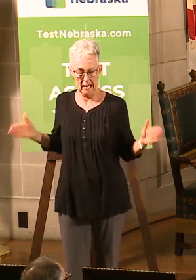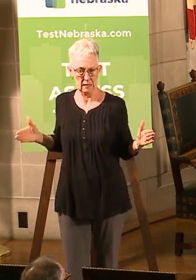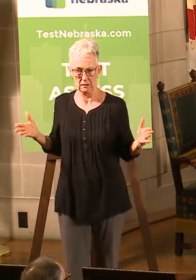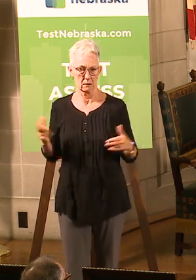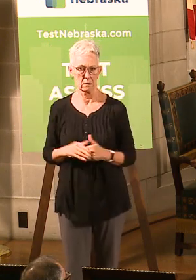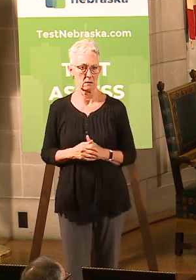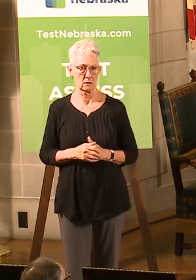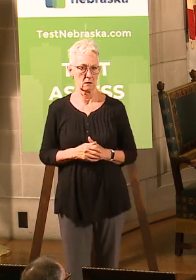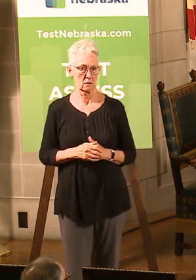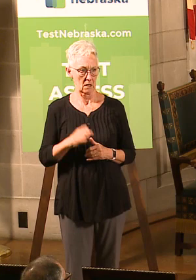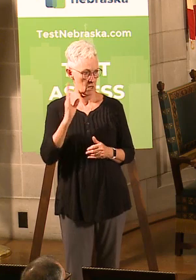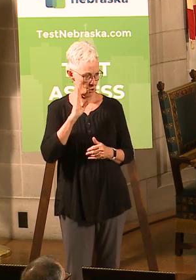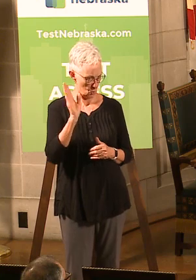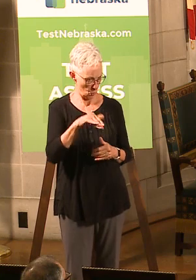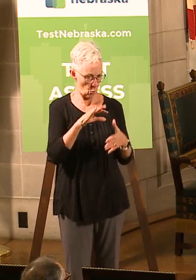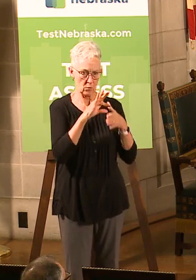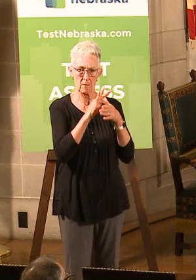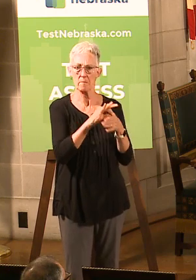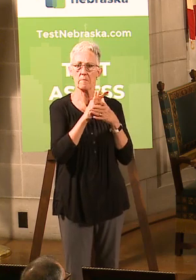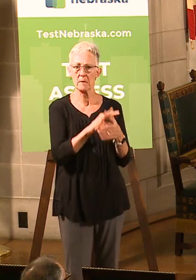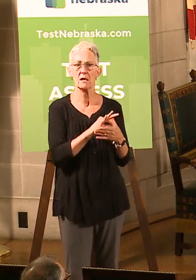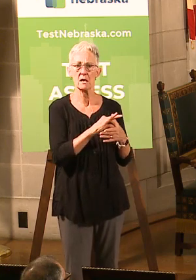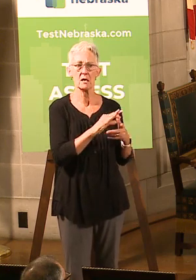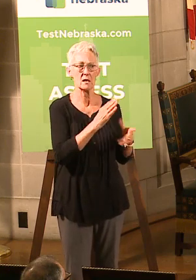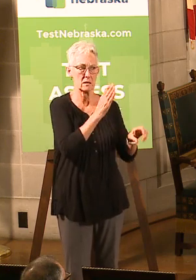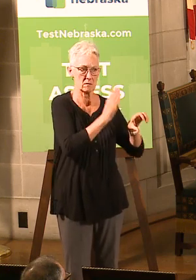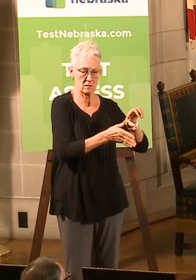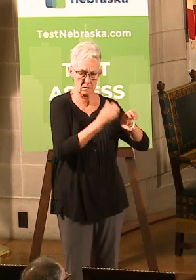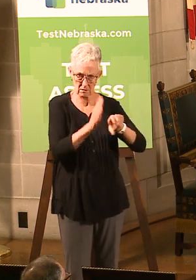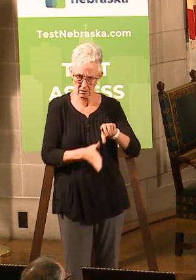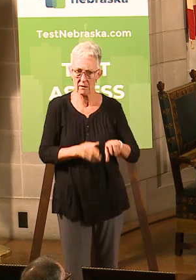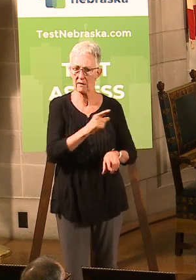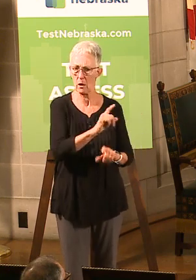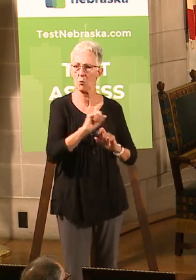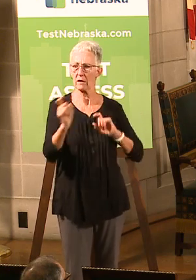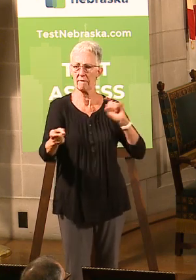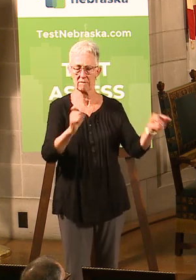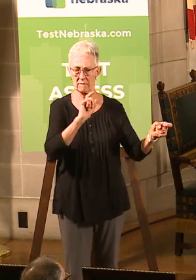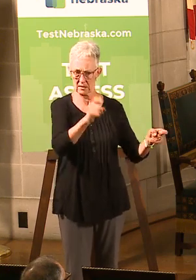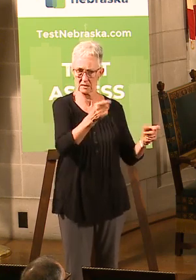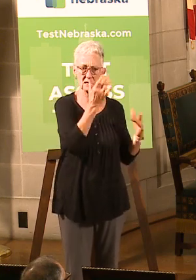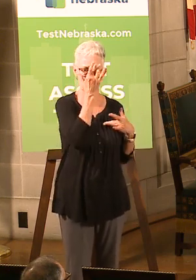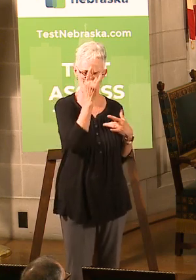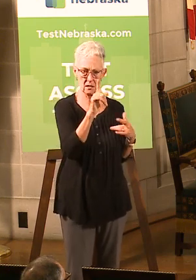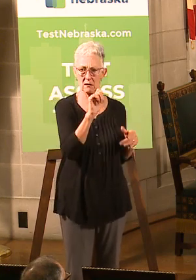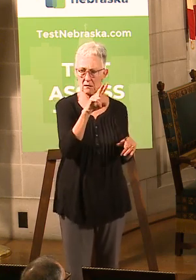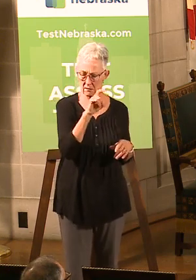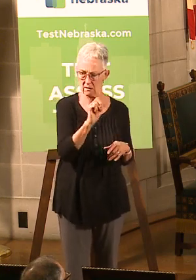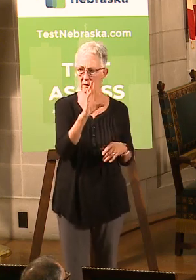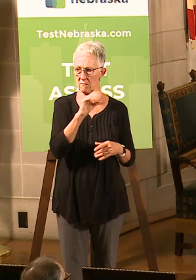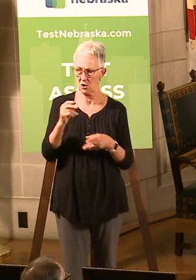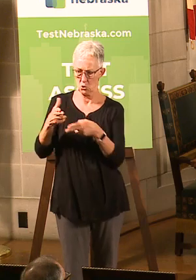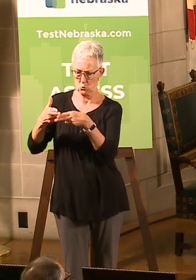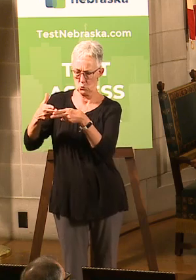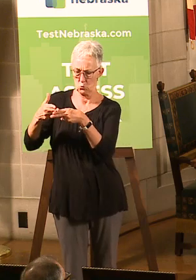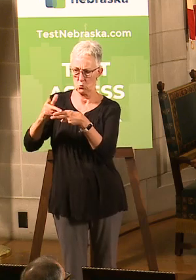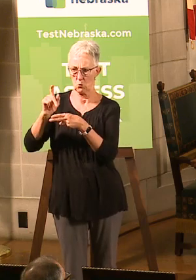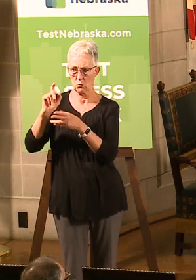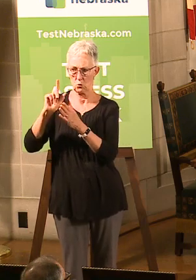same thing. I know that the meat processors were giving out short-term disability or sick time leave. They changed their